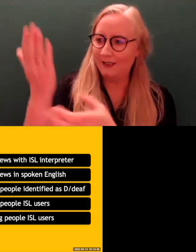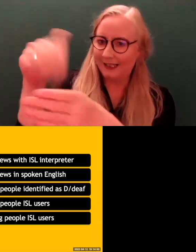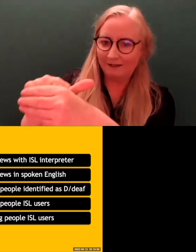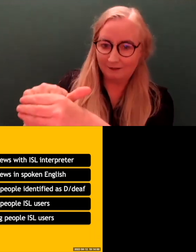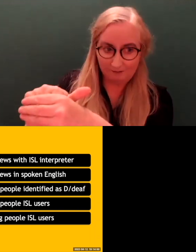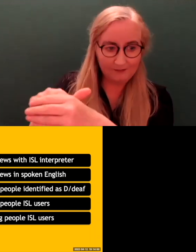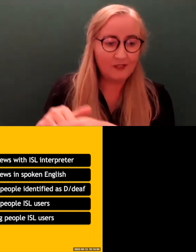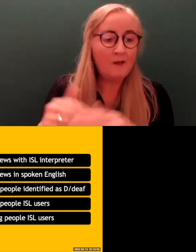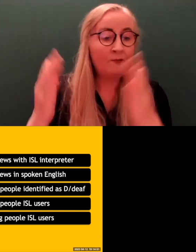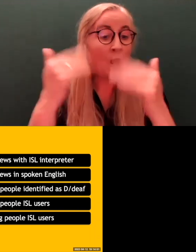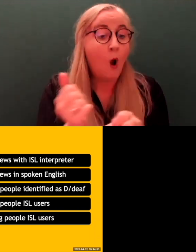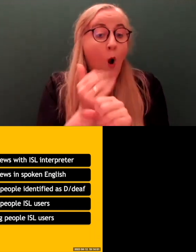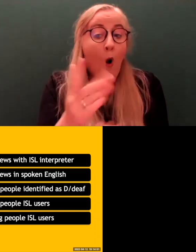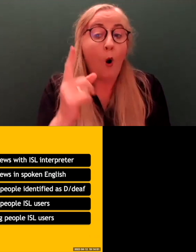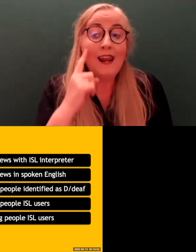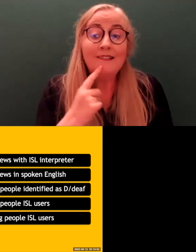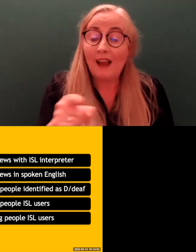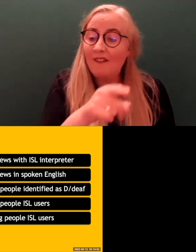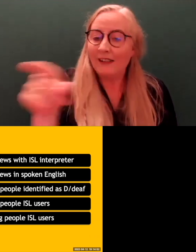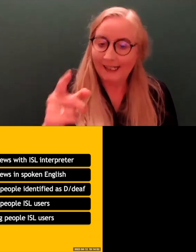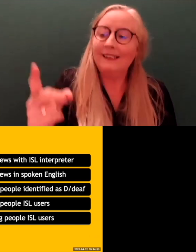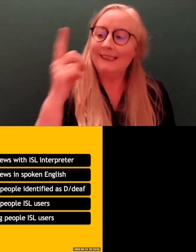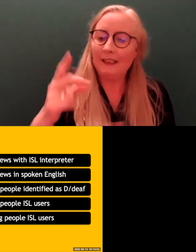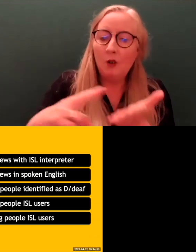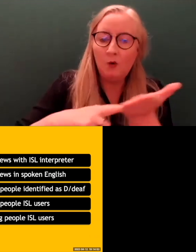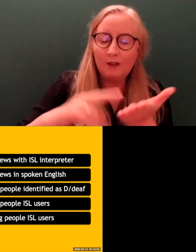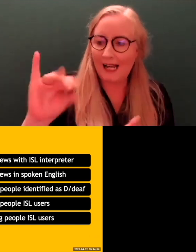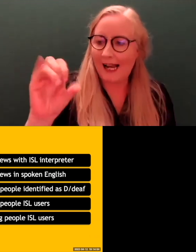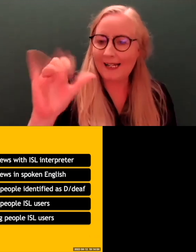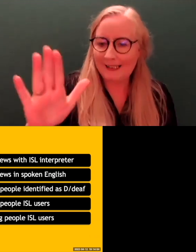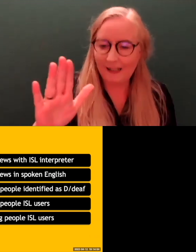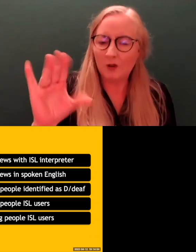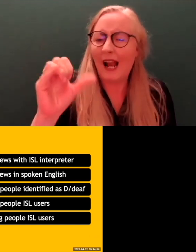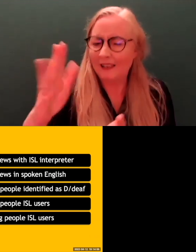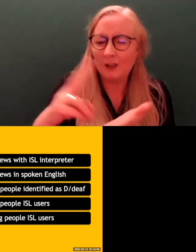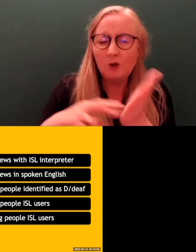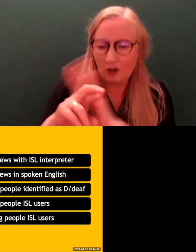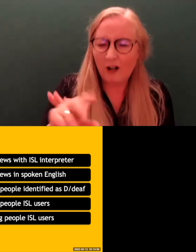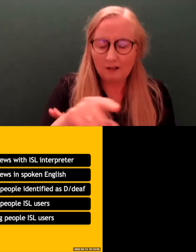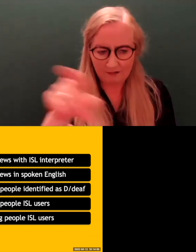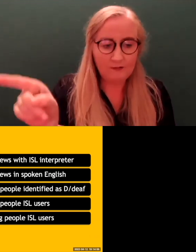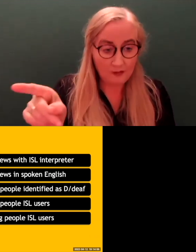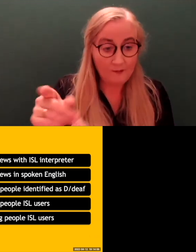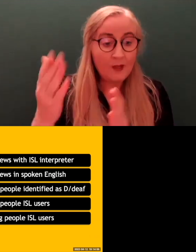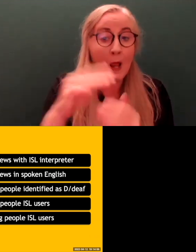All of the Deaf people were ISL users. Everybody was an ISL user. People had different, varied,